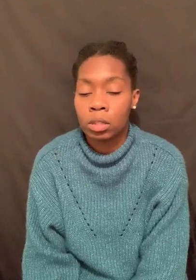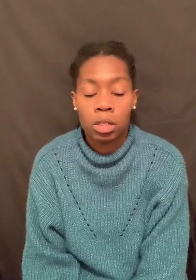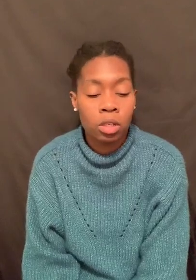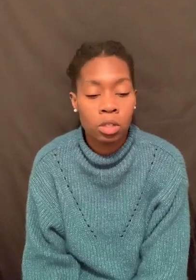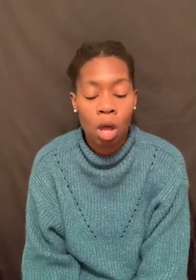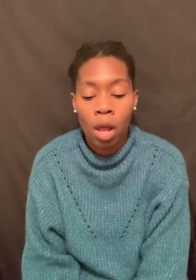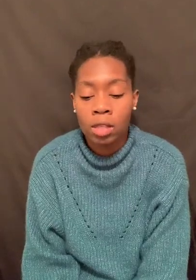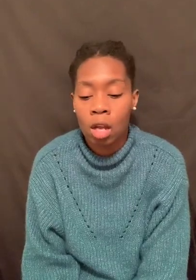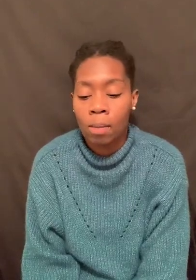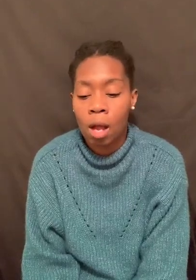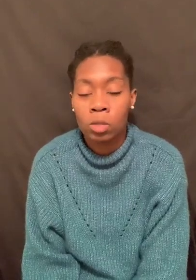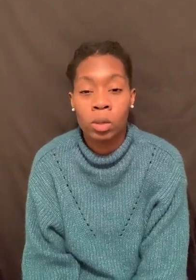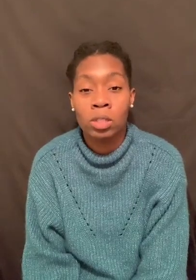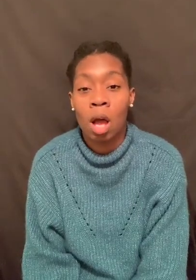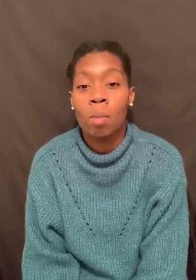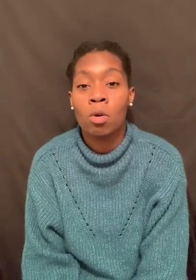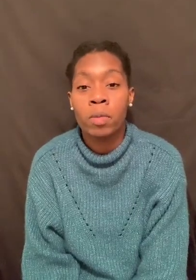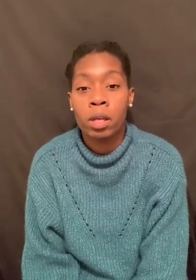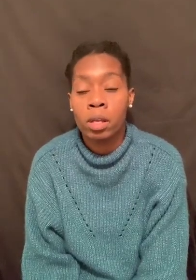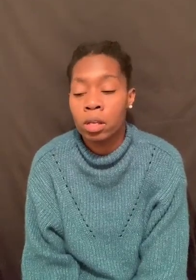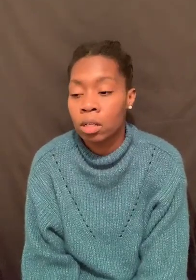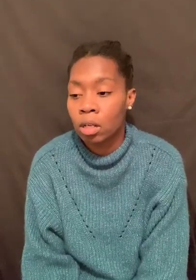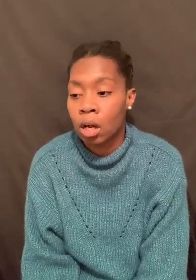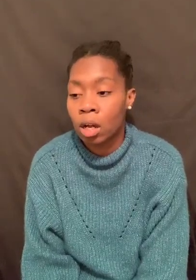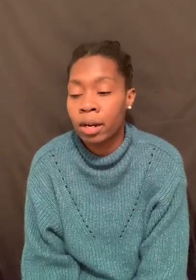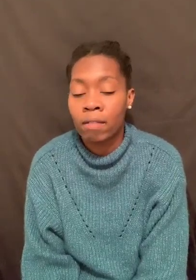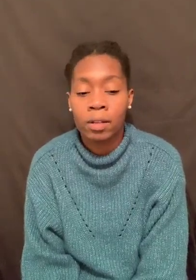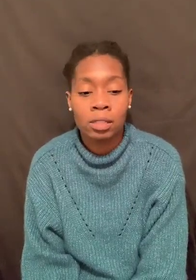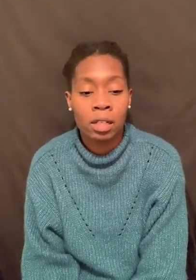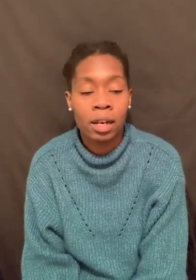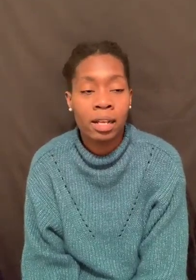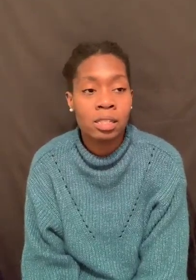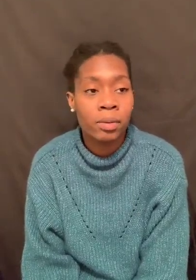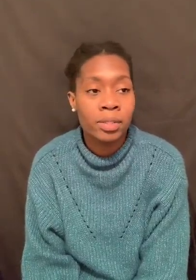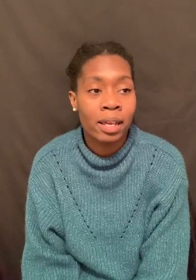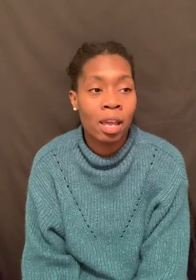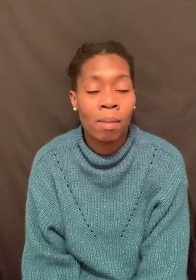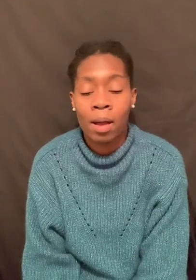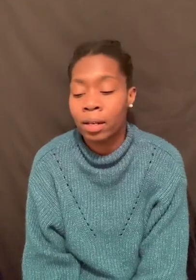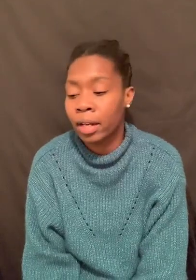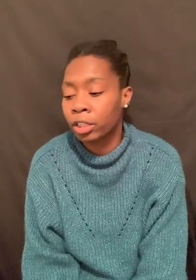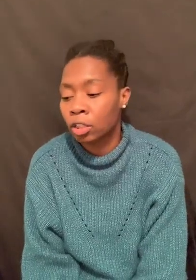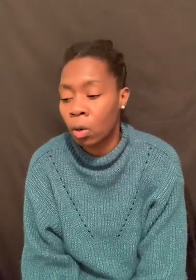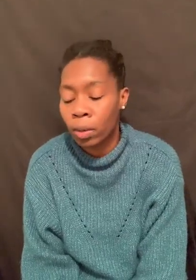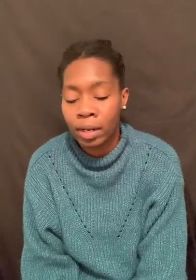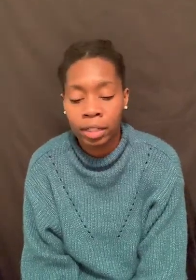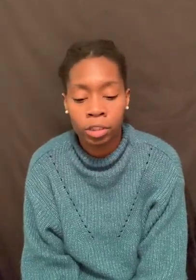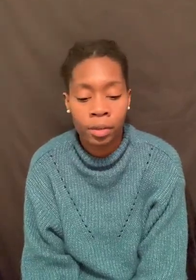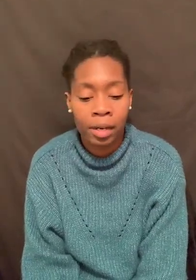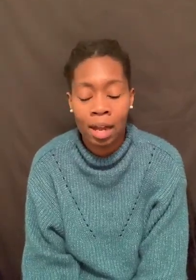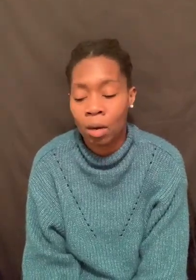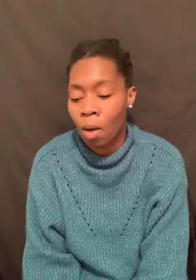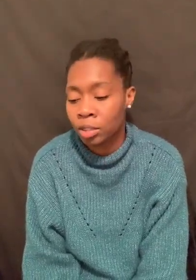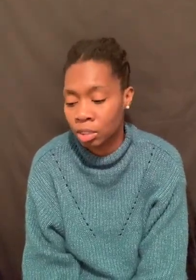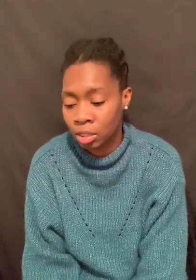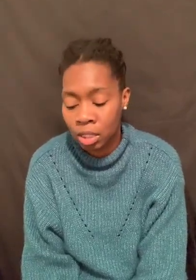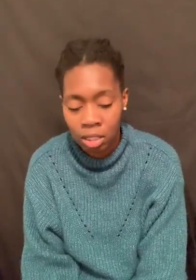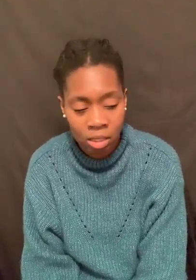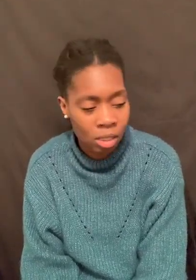And it's all I talk about is what you saw a movie on Netflix and the next series that came out and the next show and the next trend. got to watch to see this.